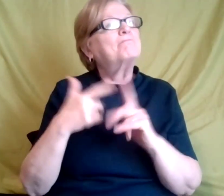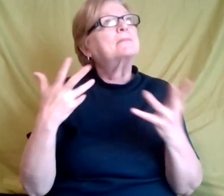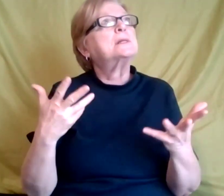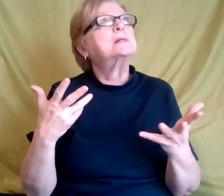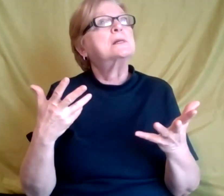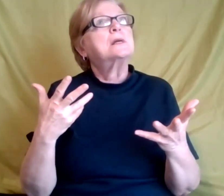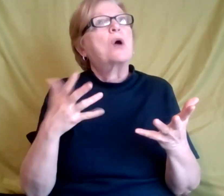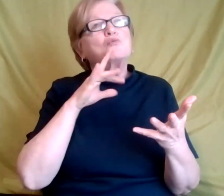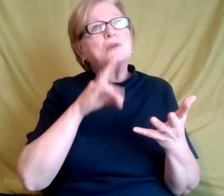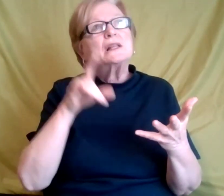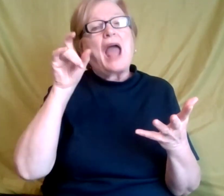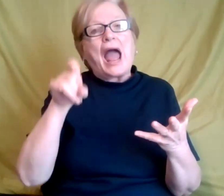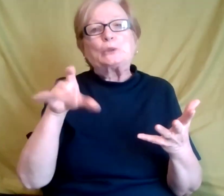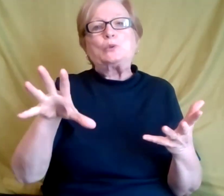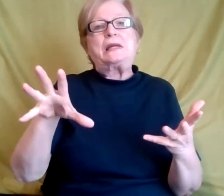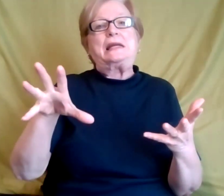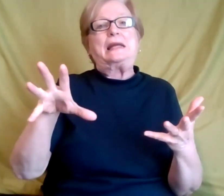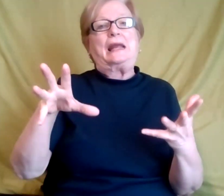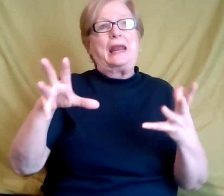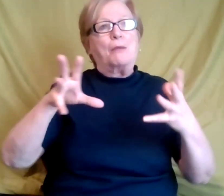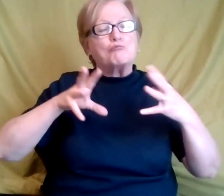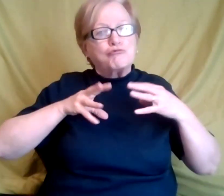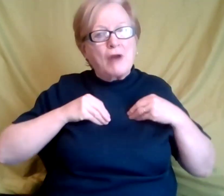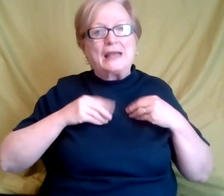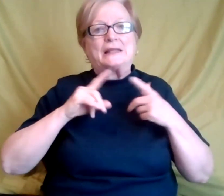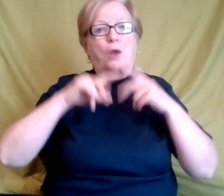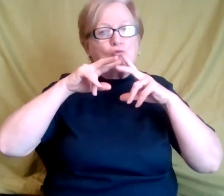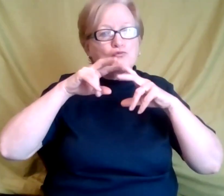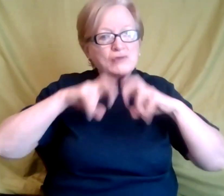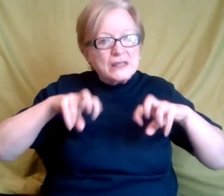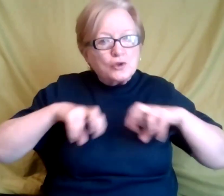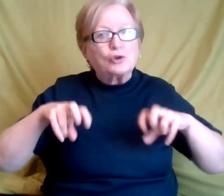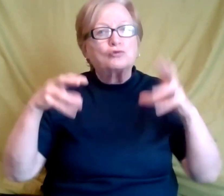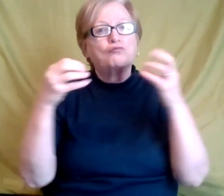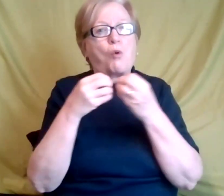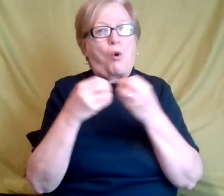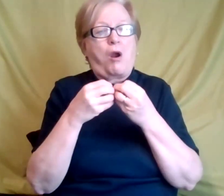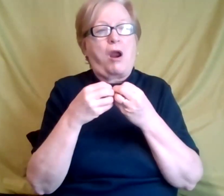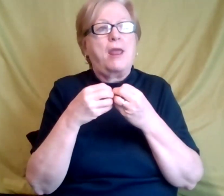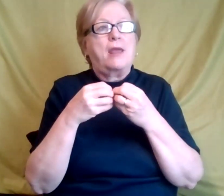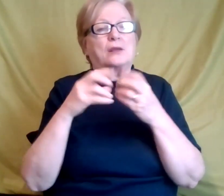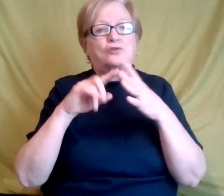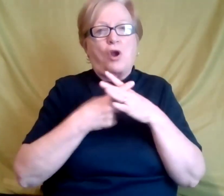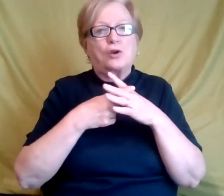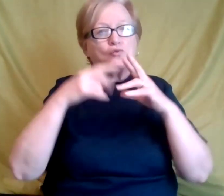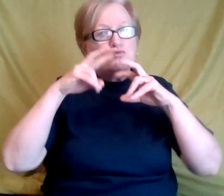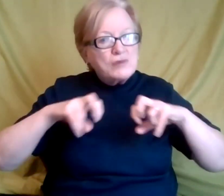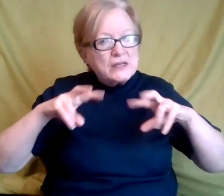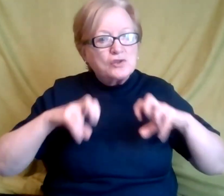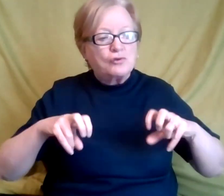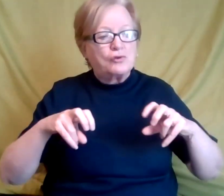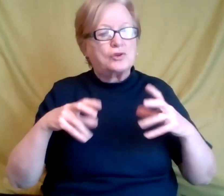embrace it and to research more. That was, that was the first thing I did. I started researching it. Um,